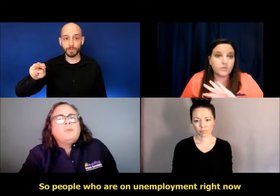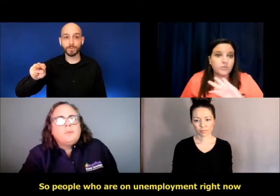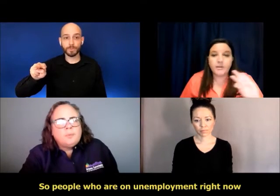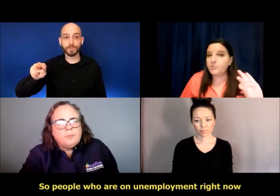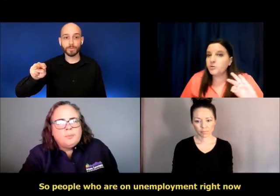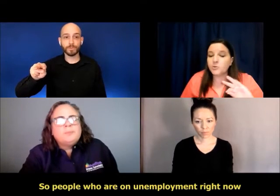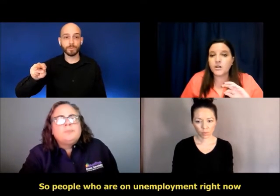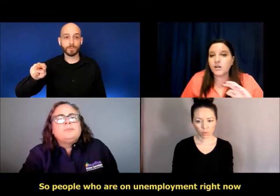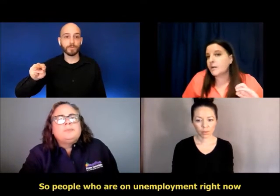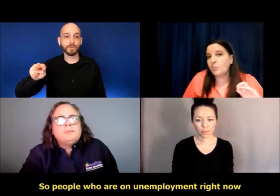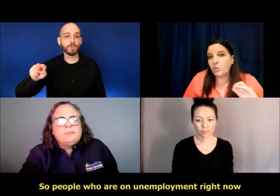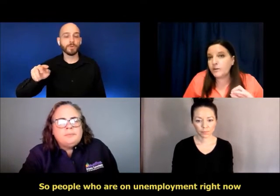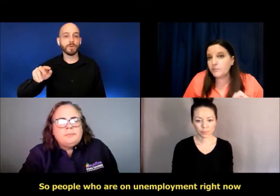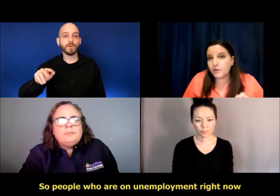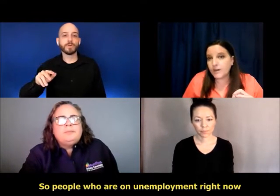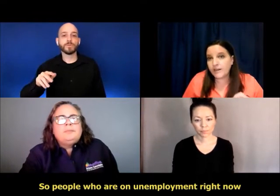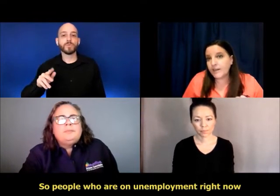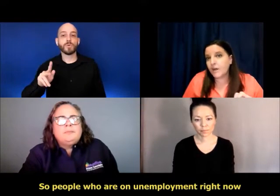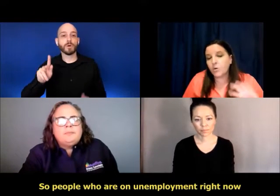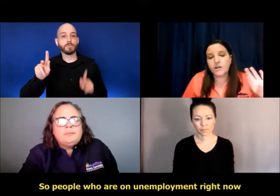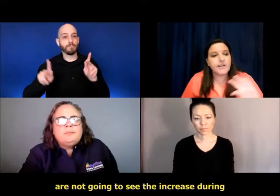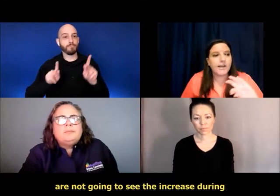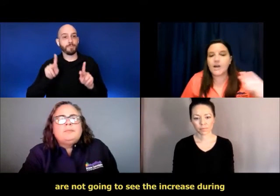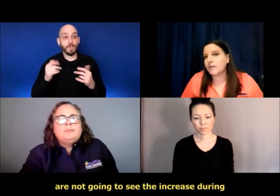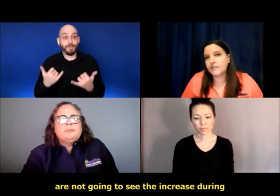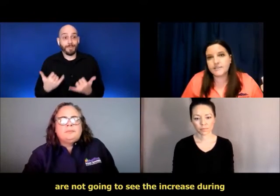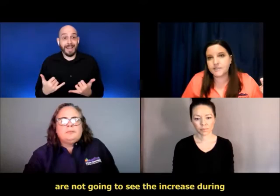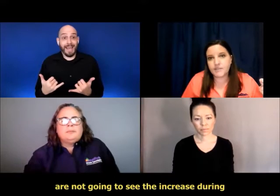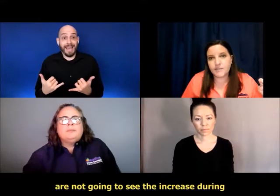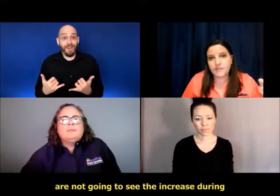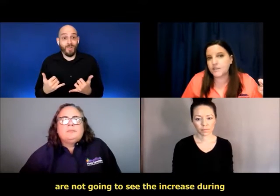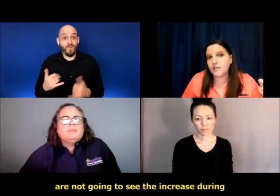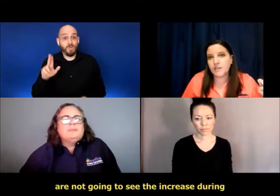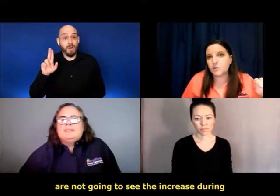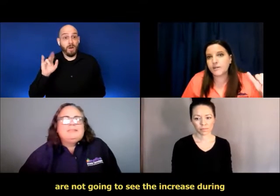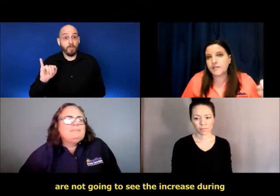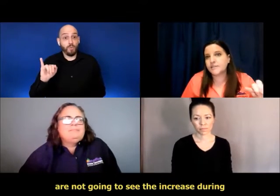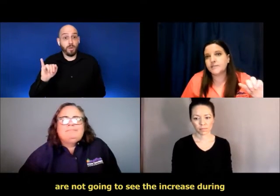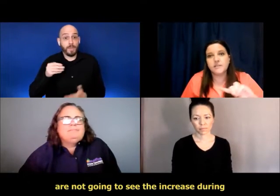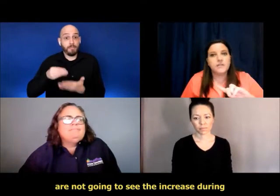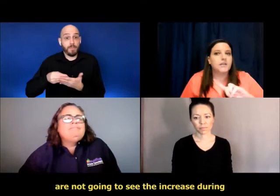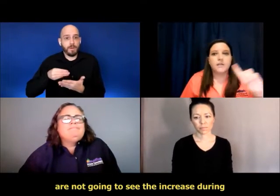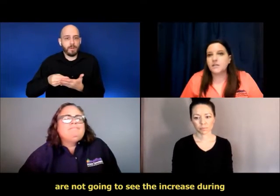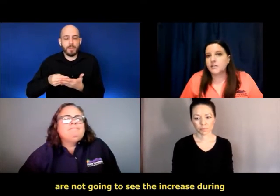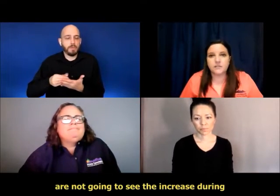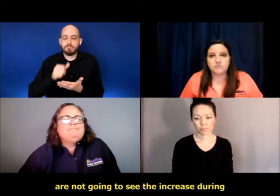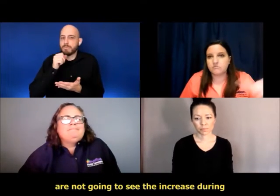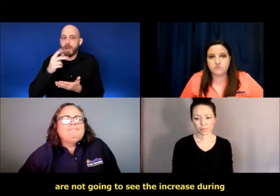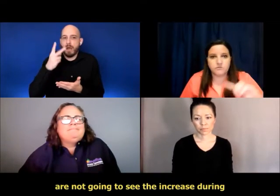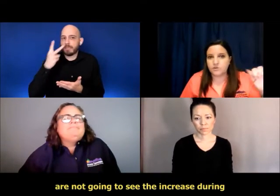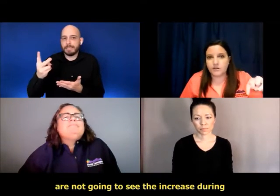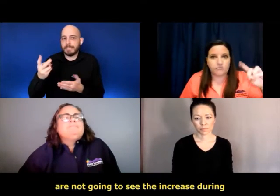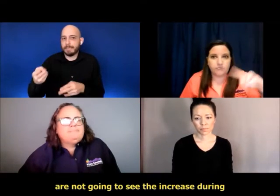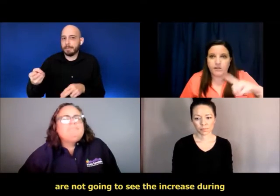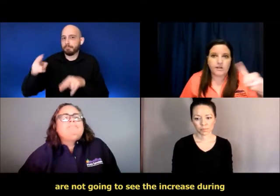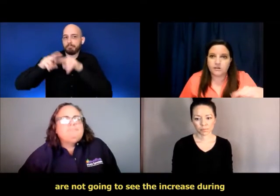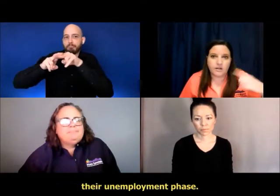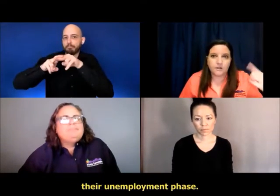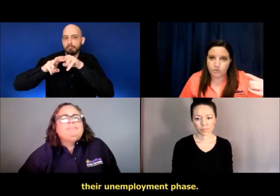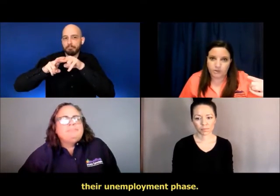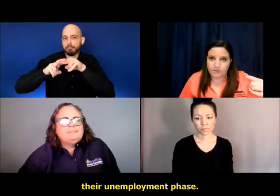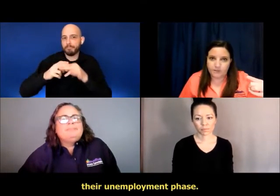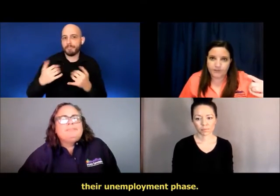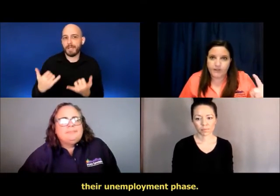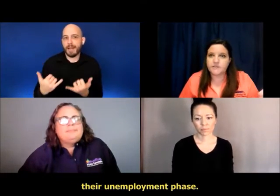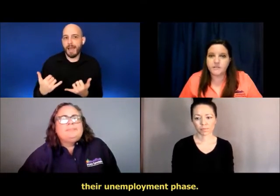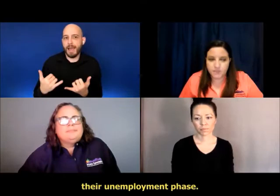So people who are on unemployment right now are not going to see the increase during their